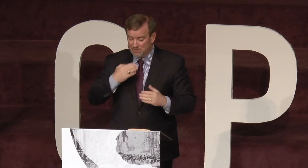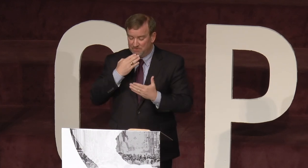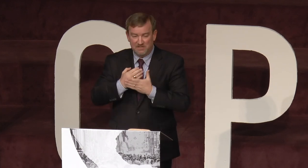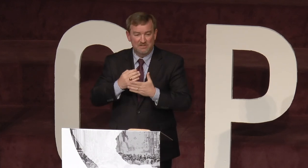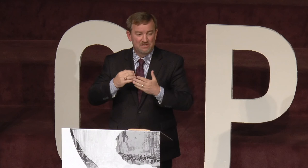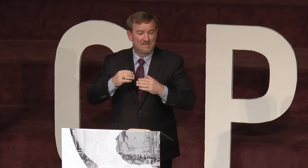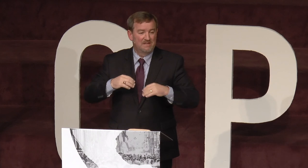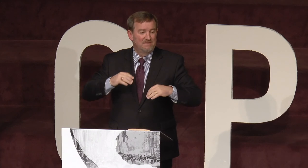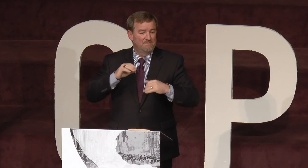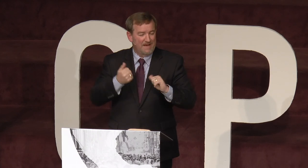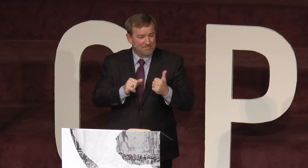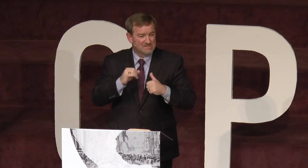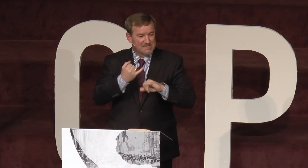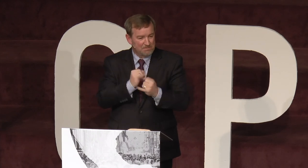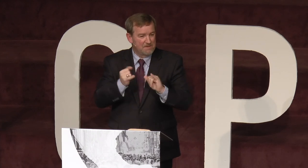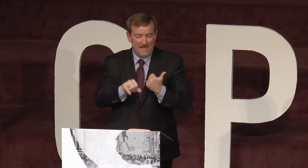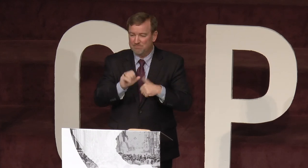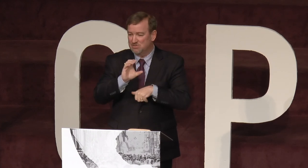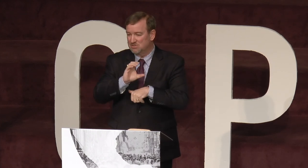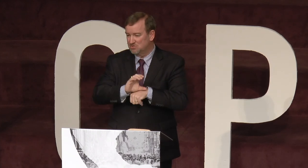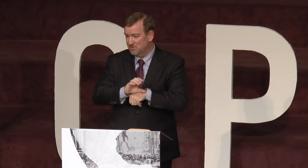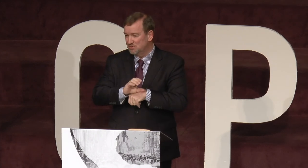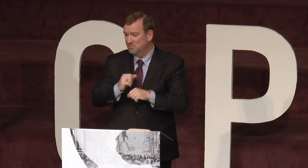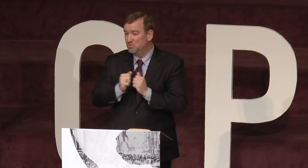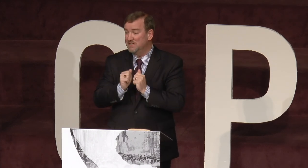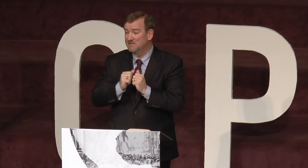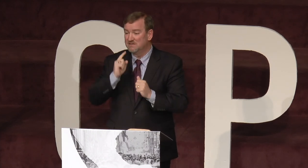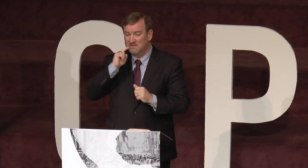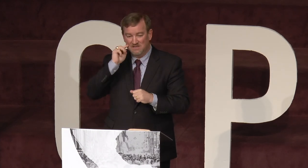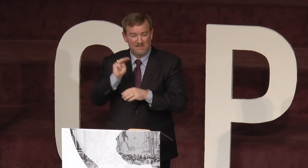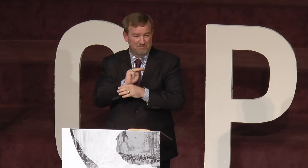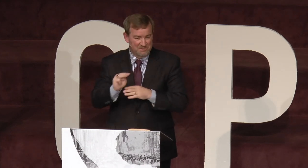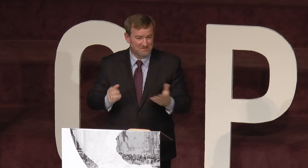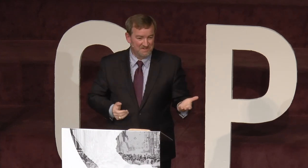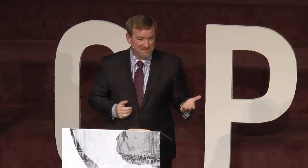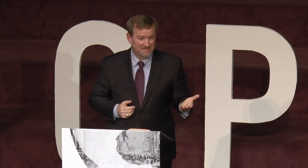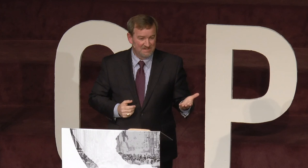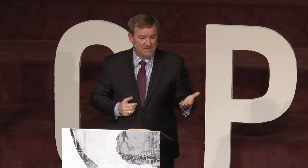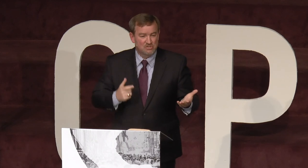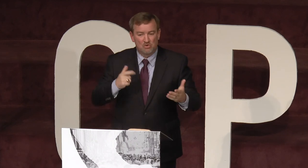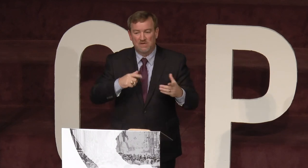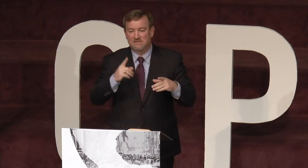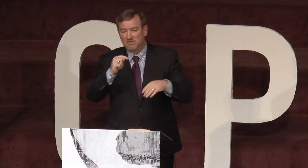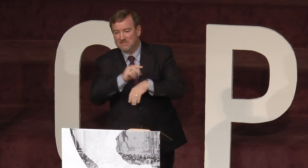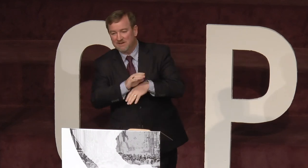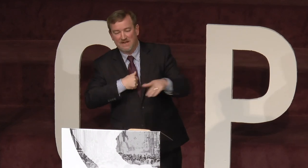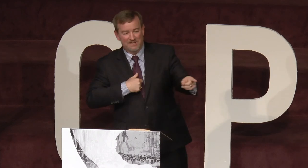of a good Baptist, independent Baptist church with a deaf ministry. So what Terry and I